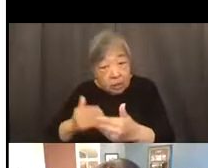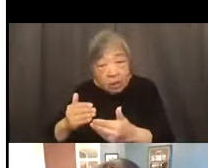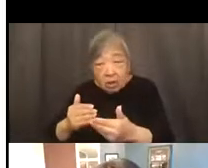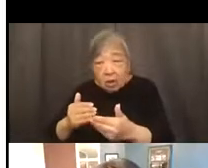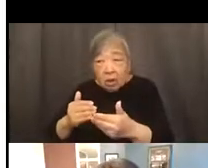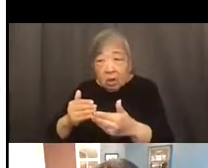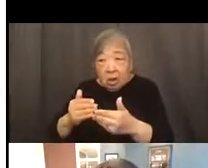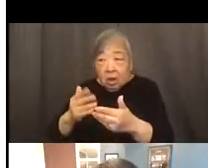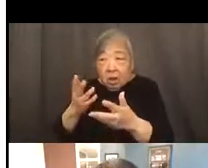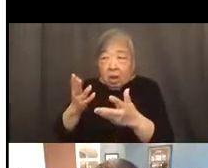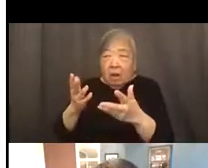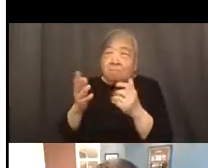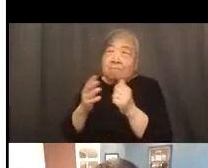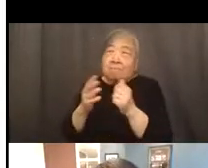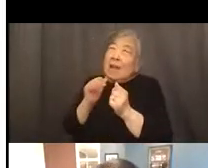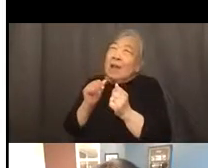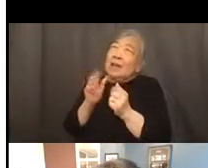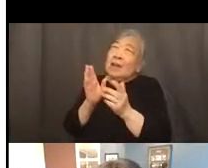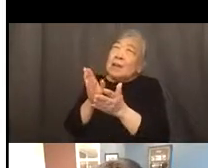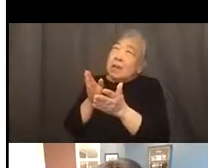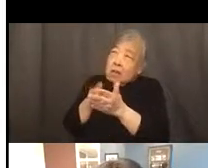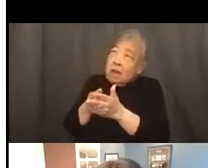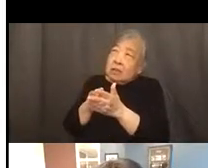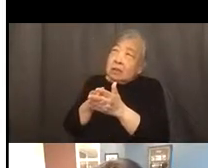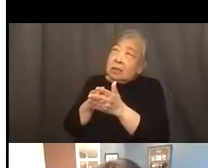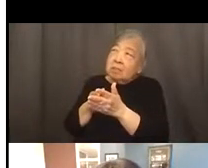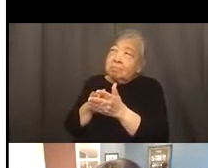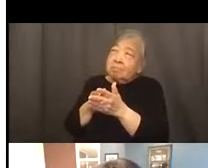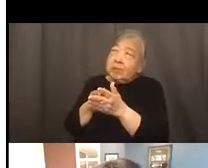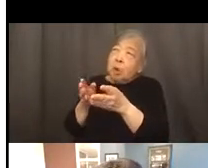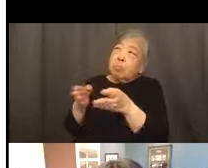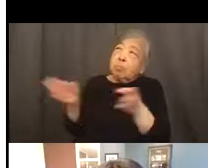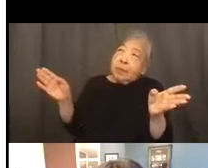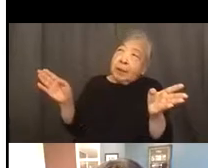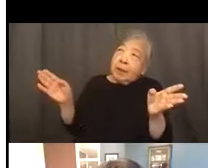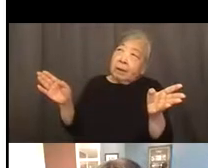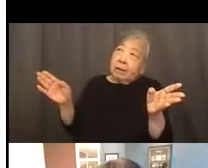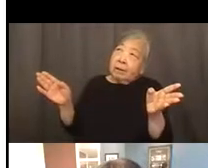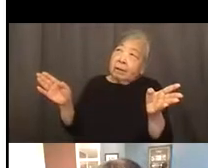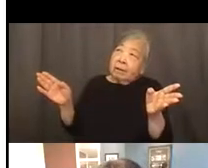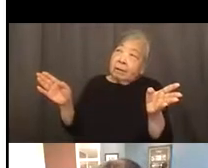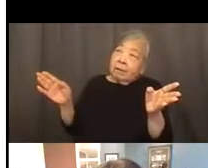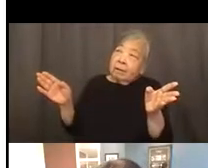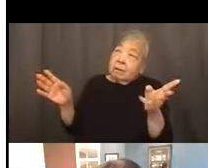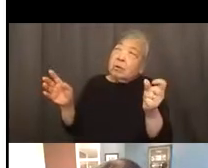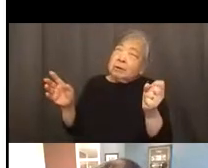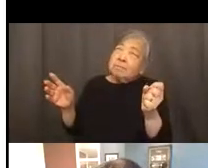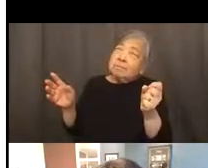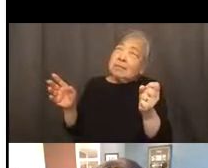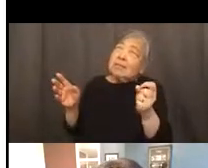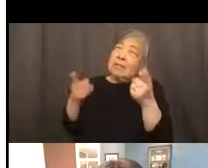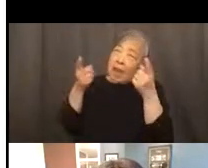not against a blank sort of canvas, but happening against a backdrop